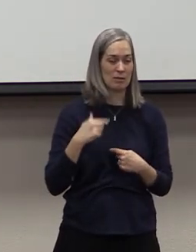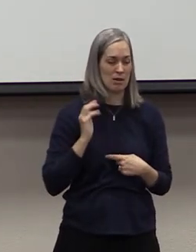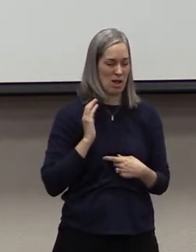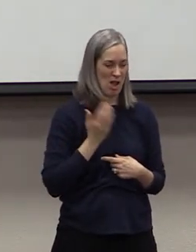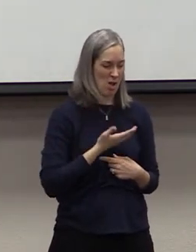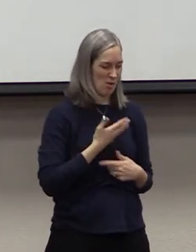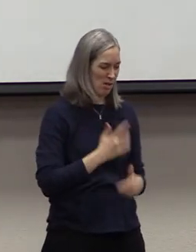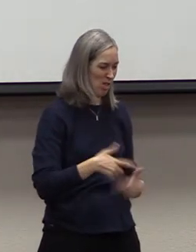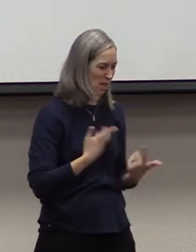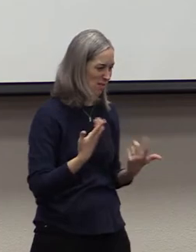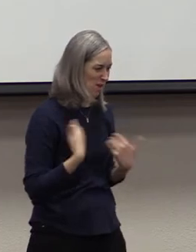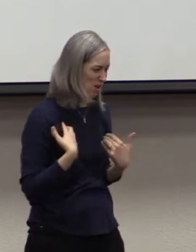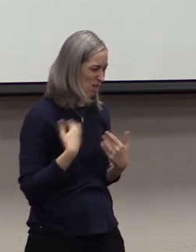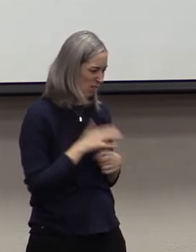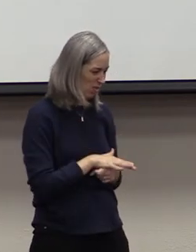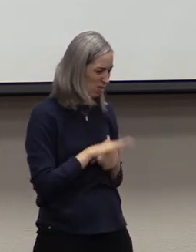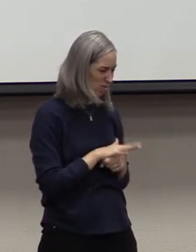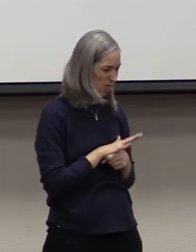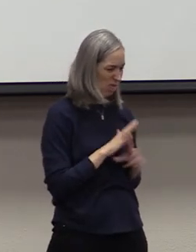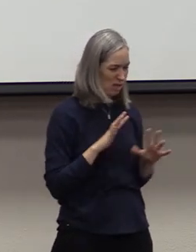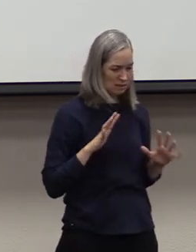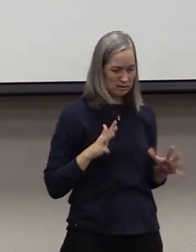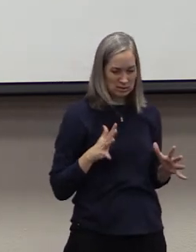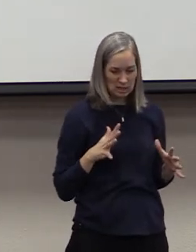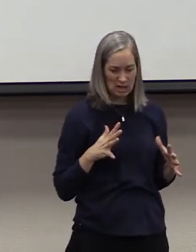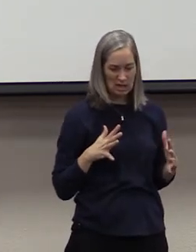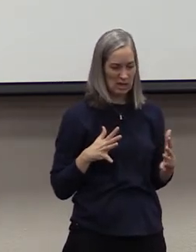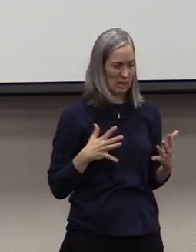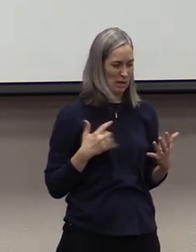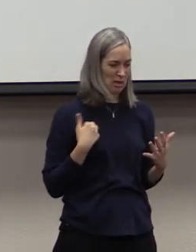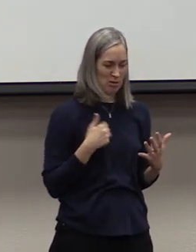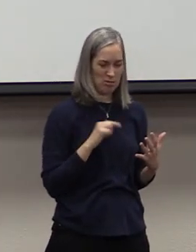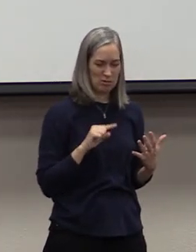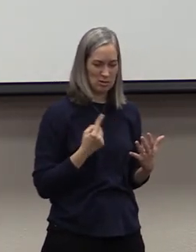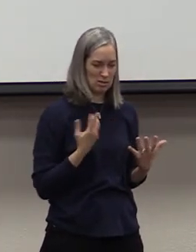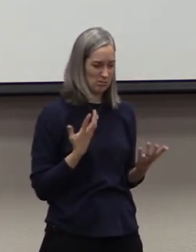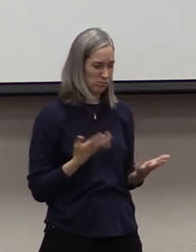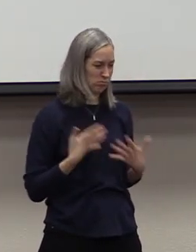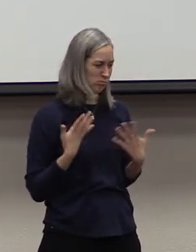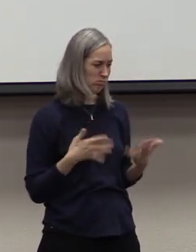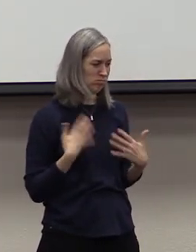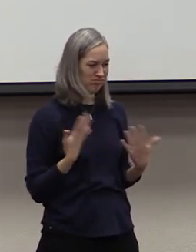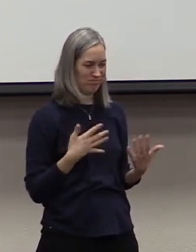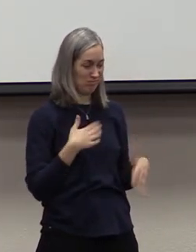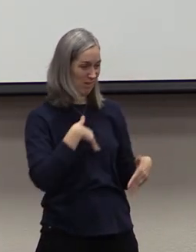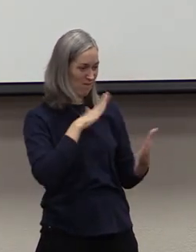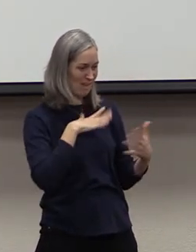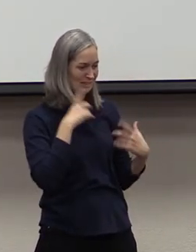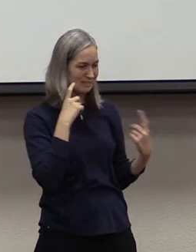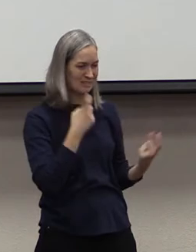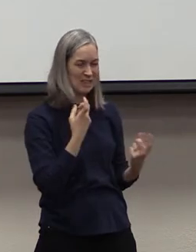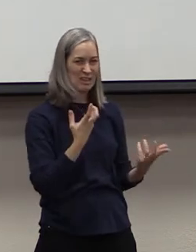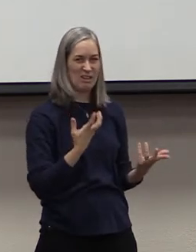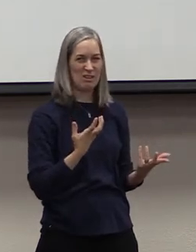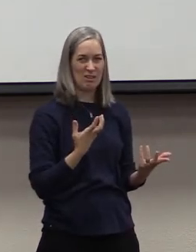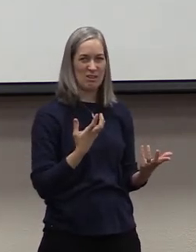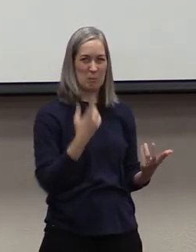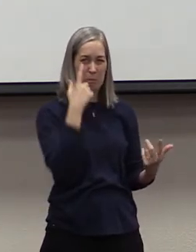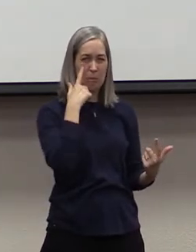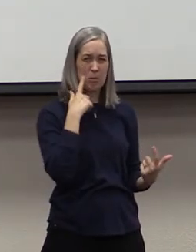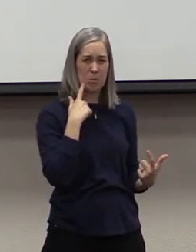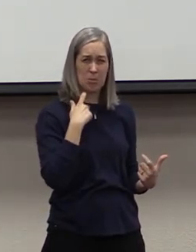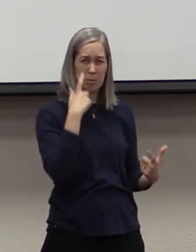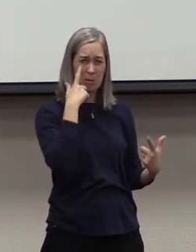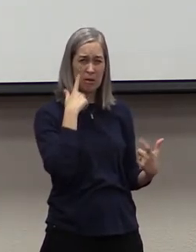anxiety just weigh on us. We're the times where we're just confronted with sin. And the times that the tears